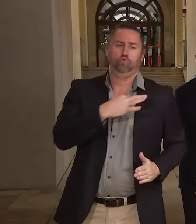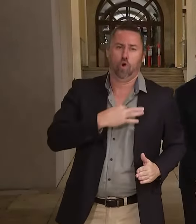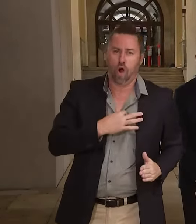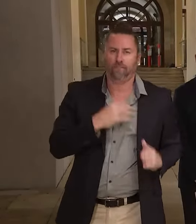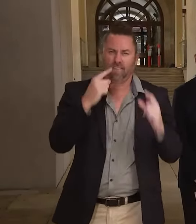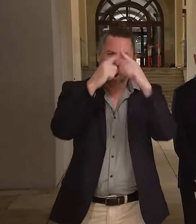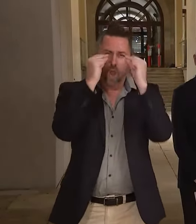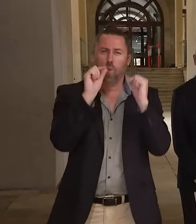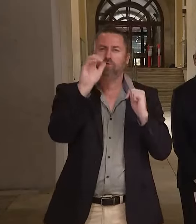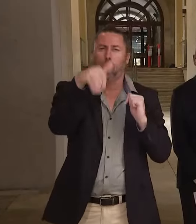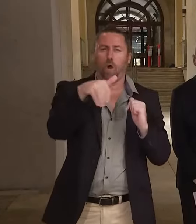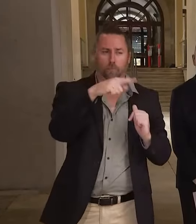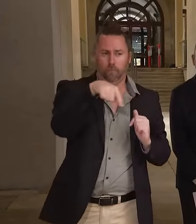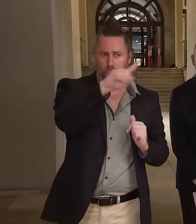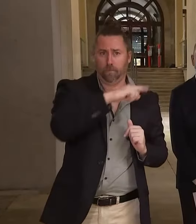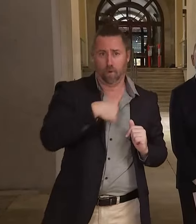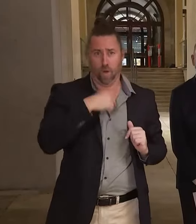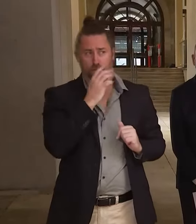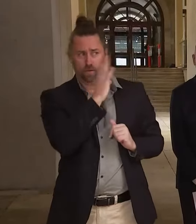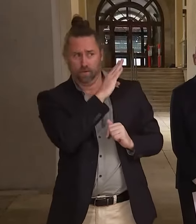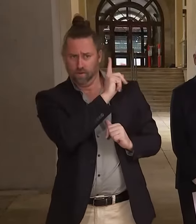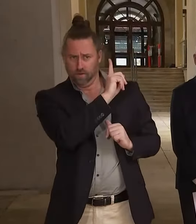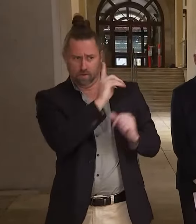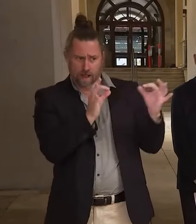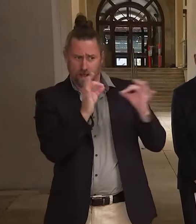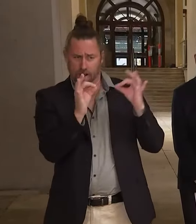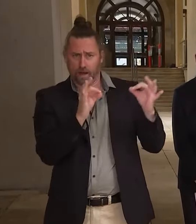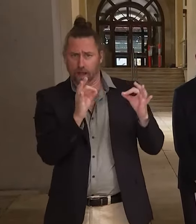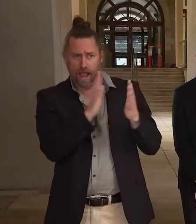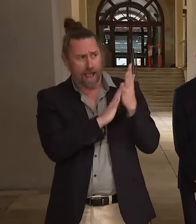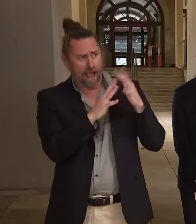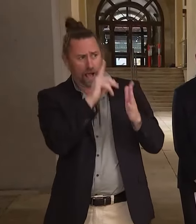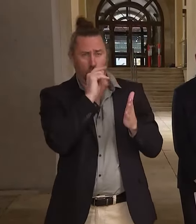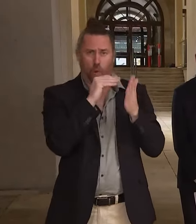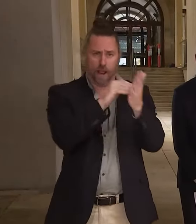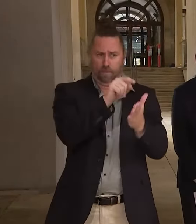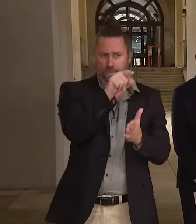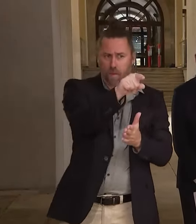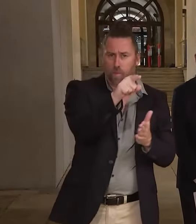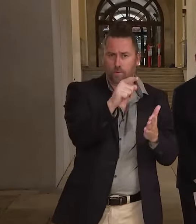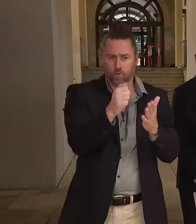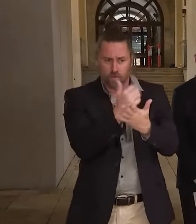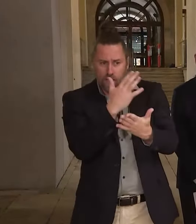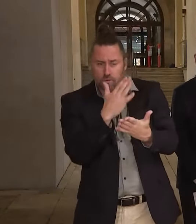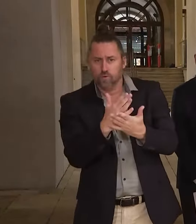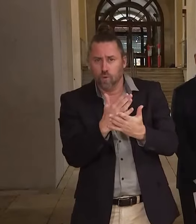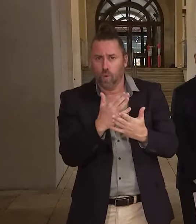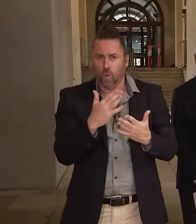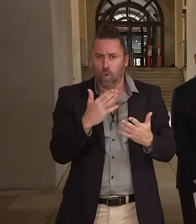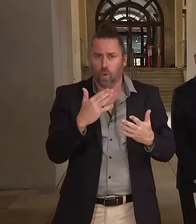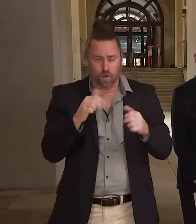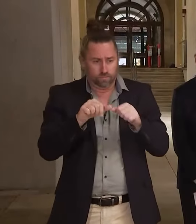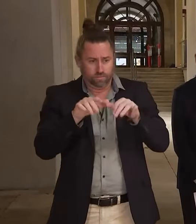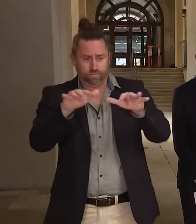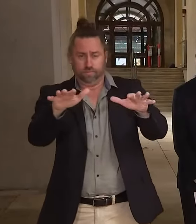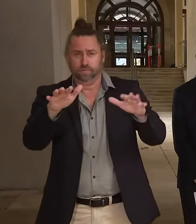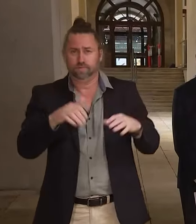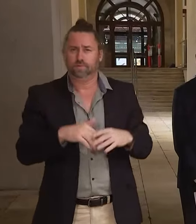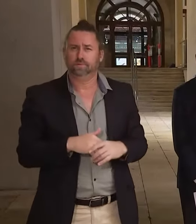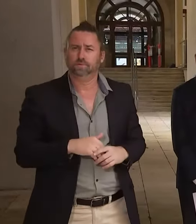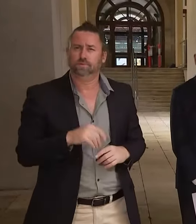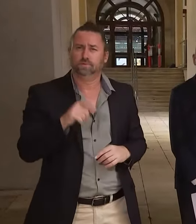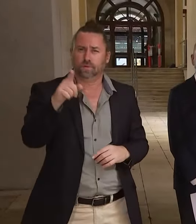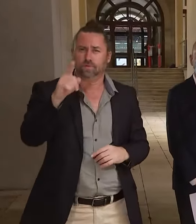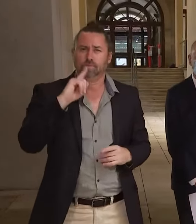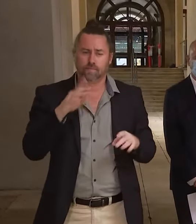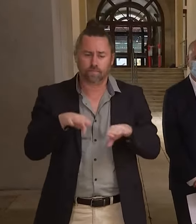I'll be asking the Commonwealth what their plan is to support the aged care sector as we move into this peak. Yes, to John the border,